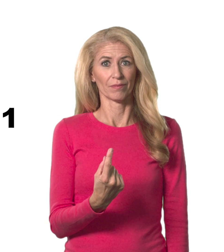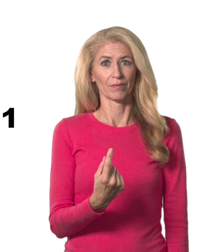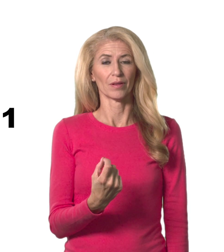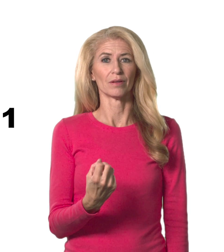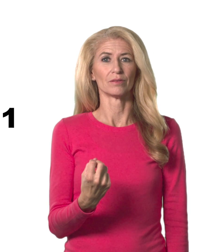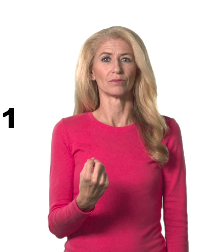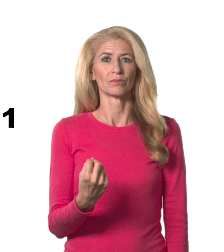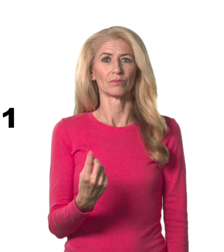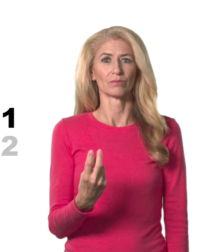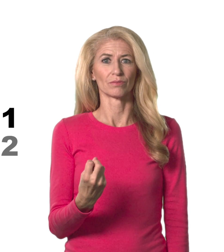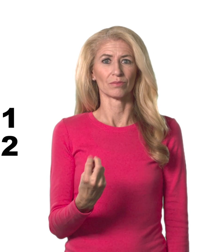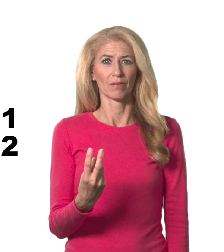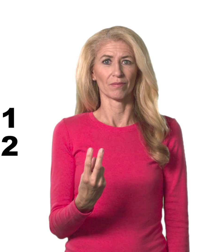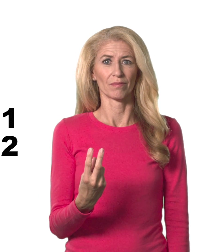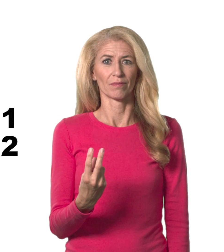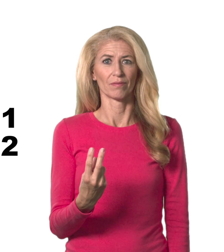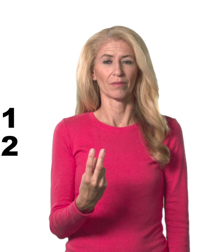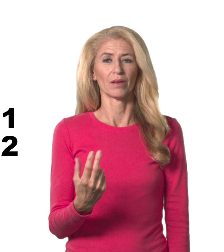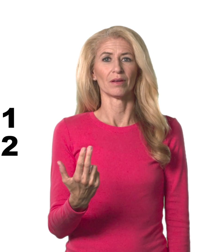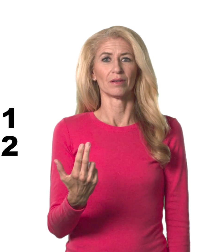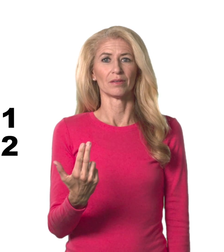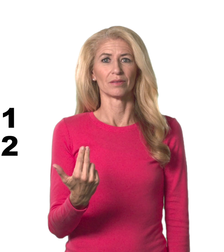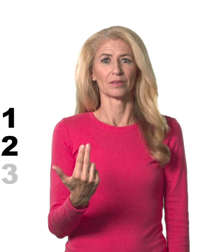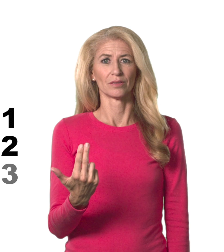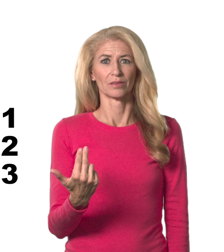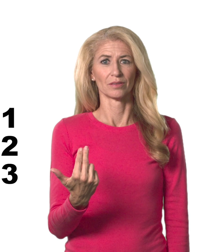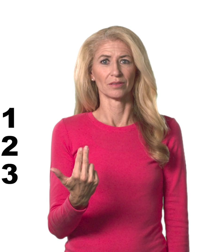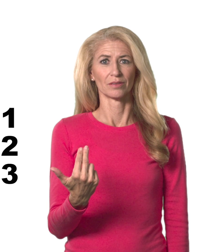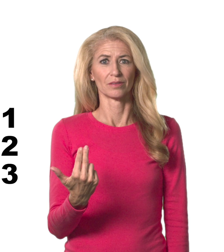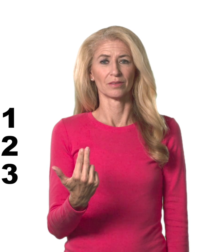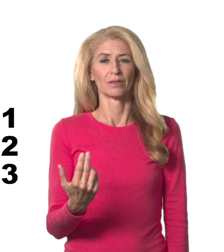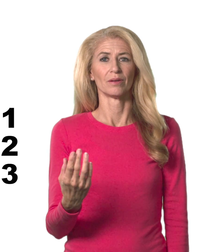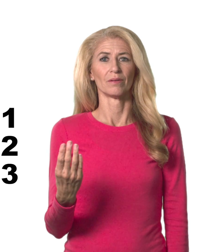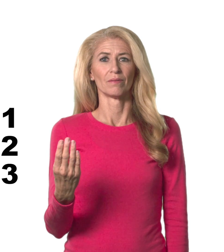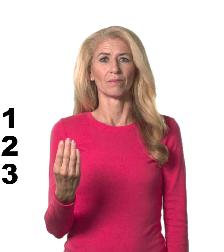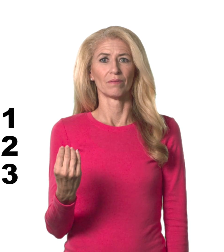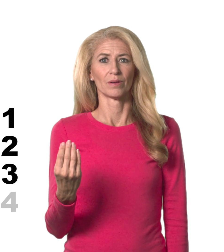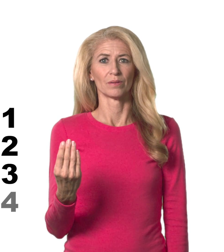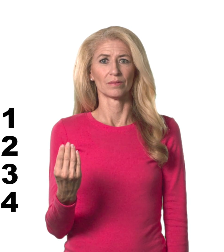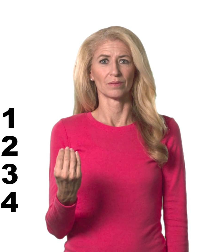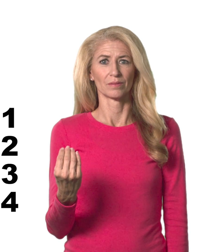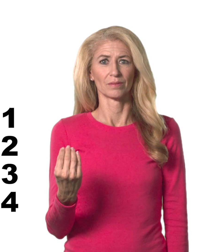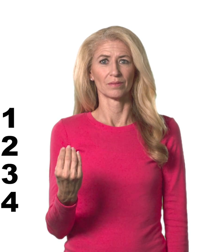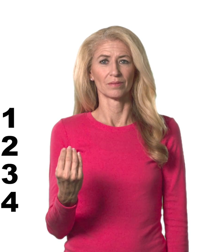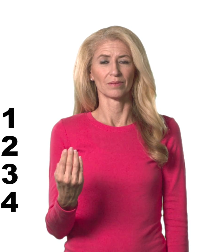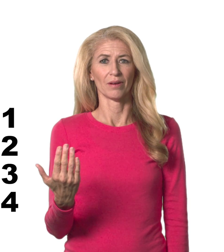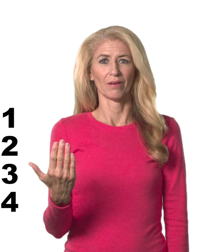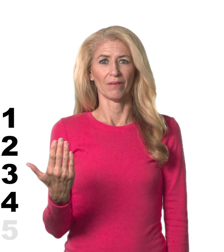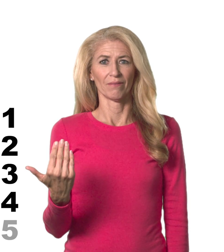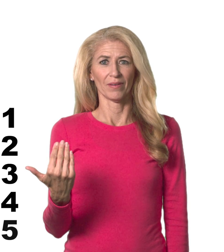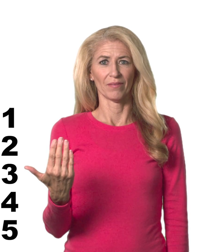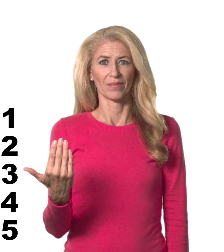12, 13, 14, 15,